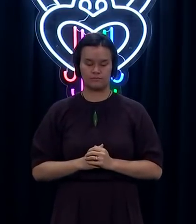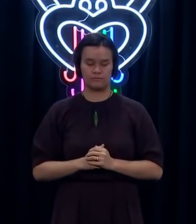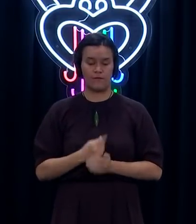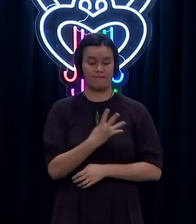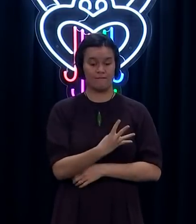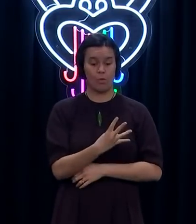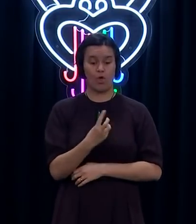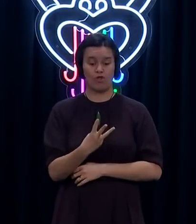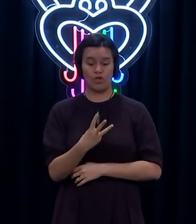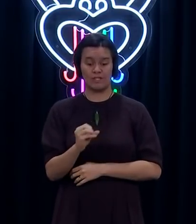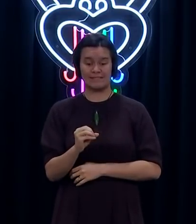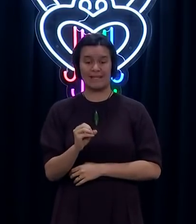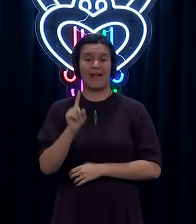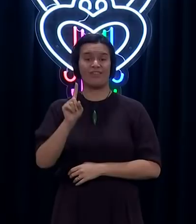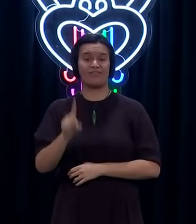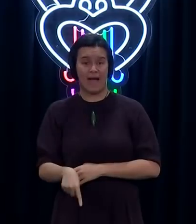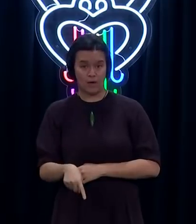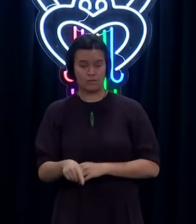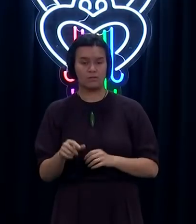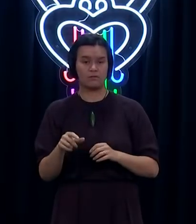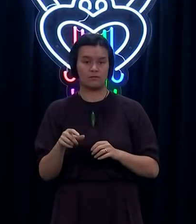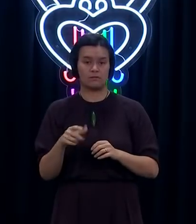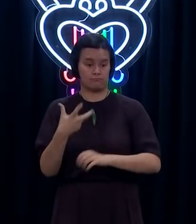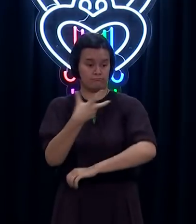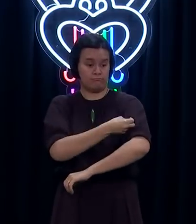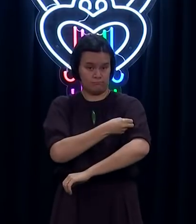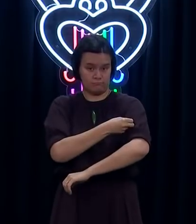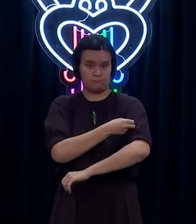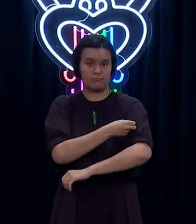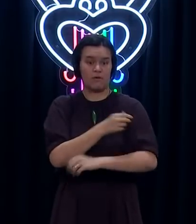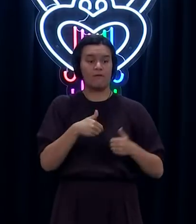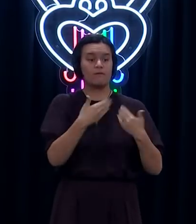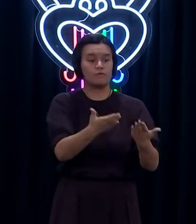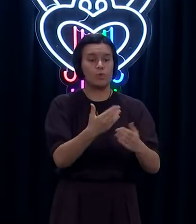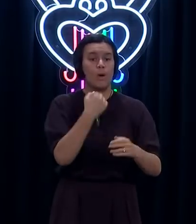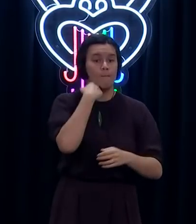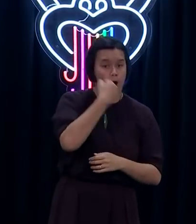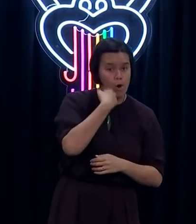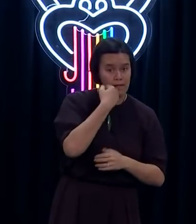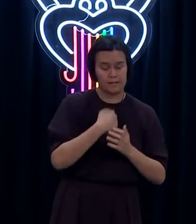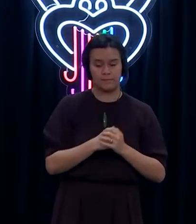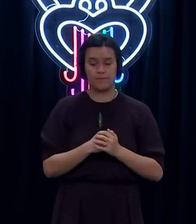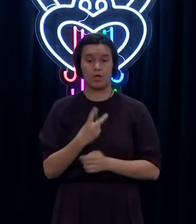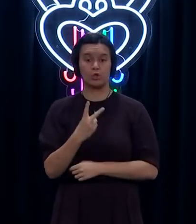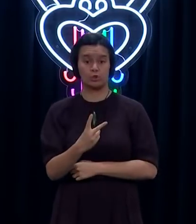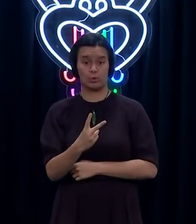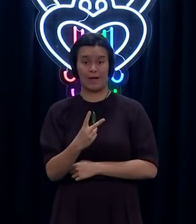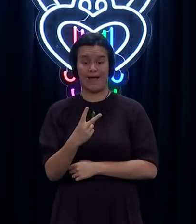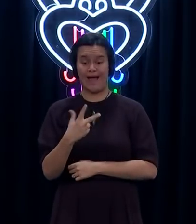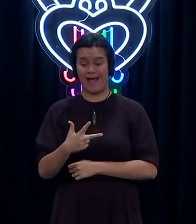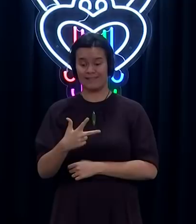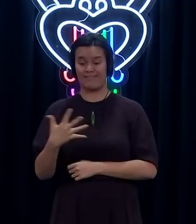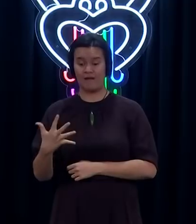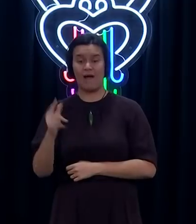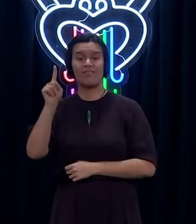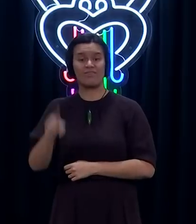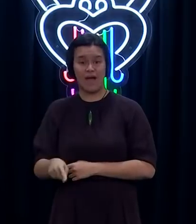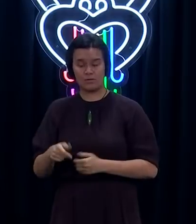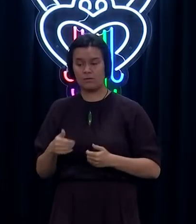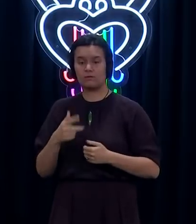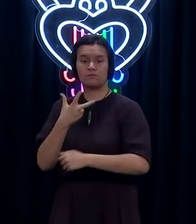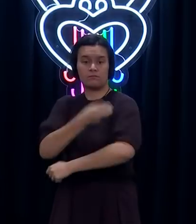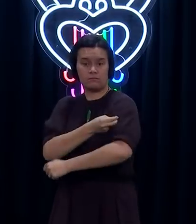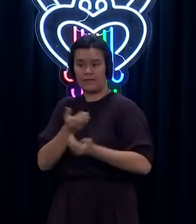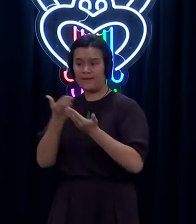430,189 doses have been administered to Maori and 285,296 doses to Pacific people.